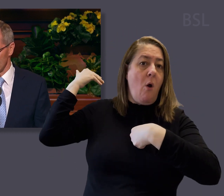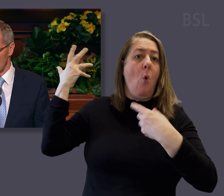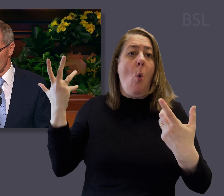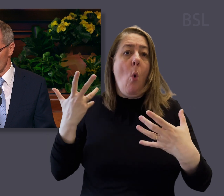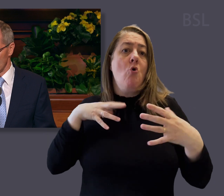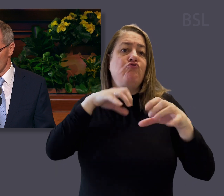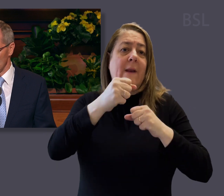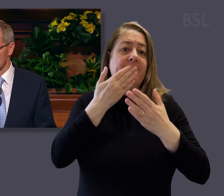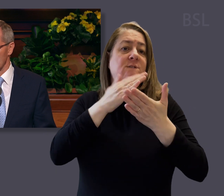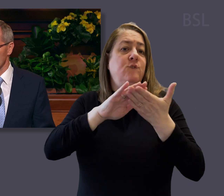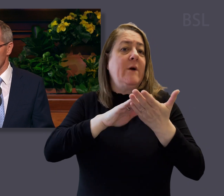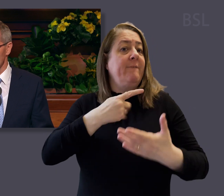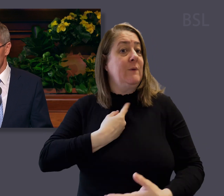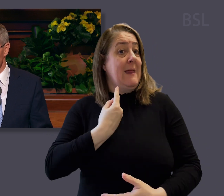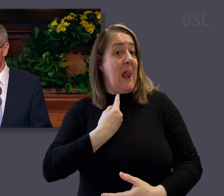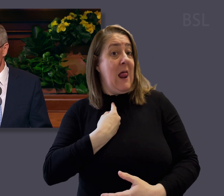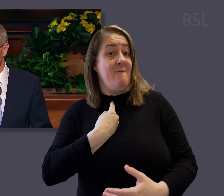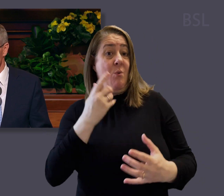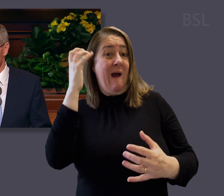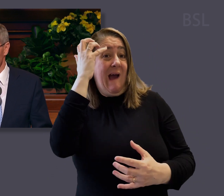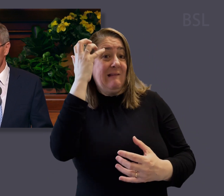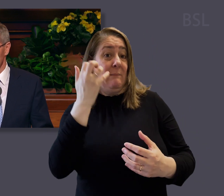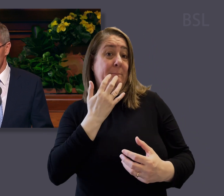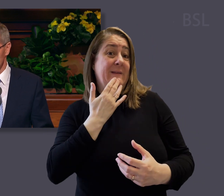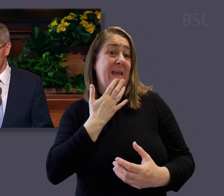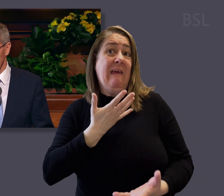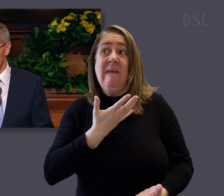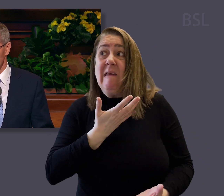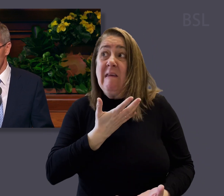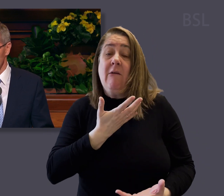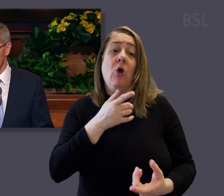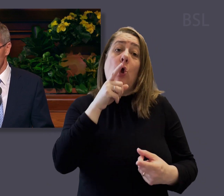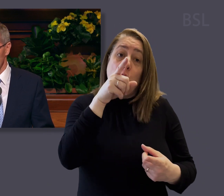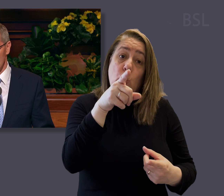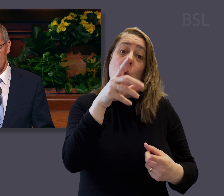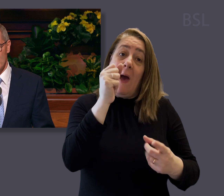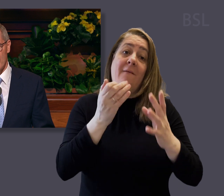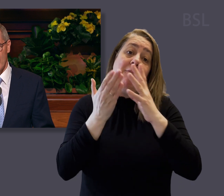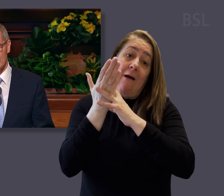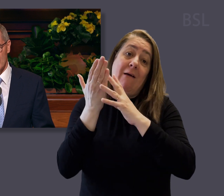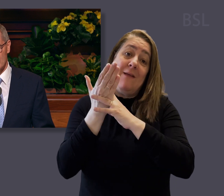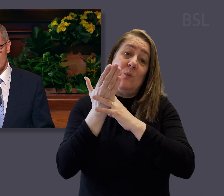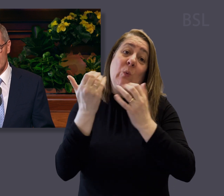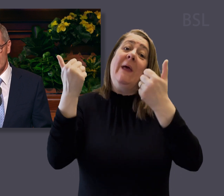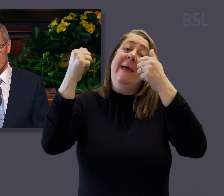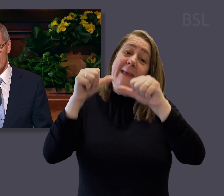or struggling to forgive yourself for an accidental mistake, you have access to the